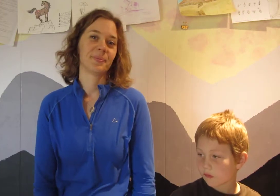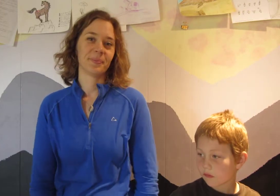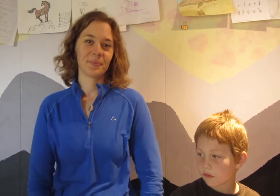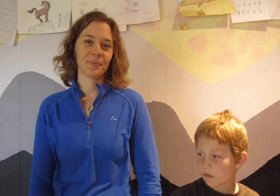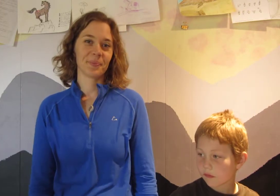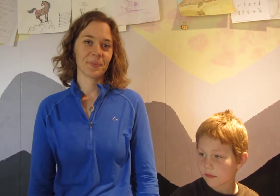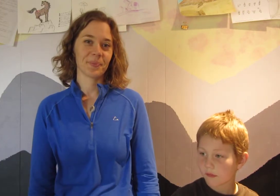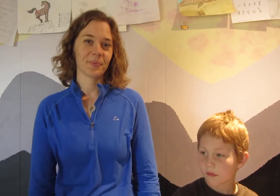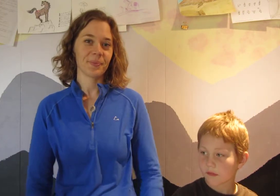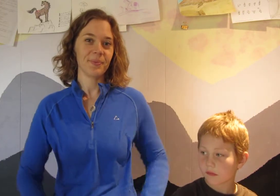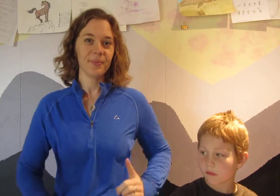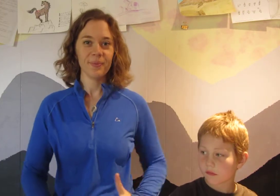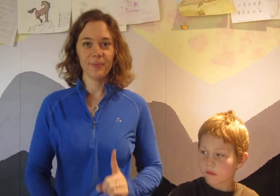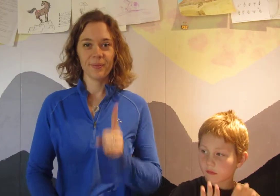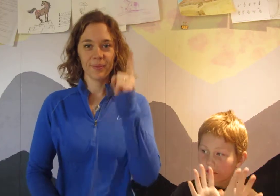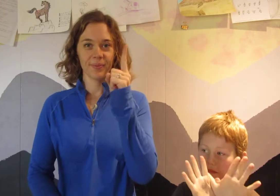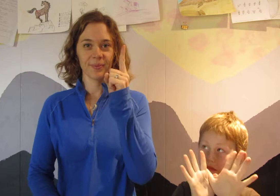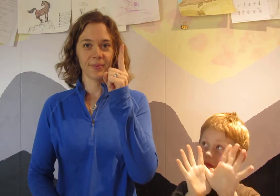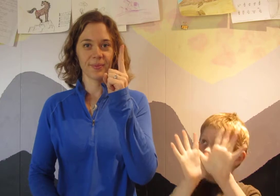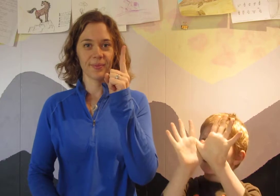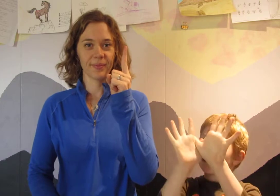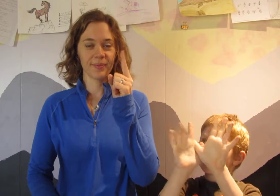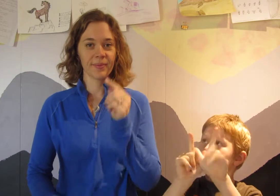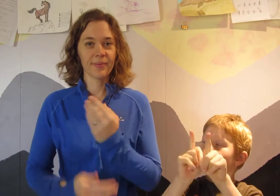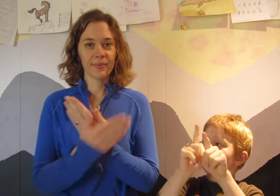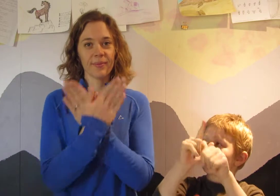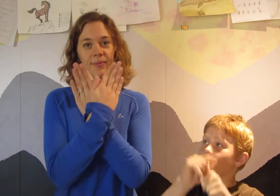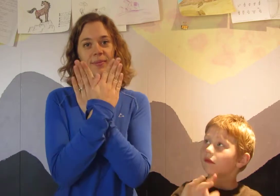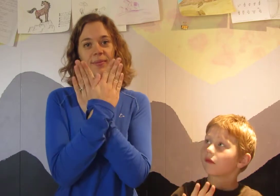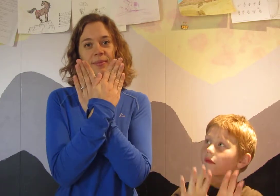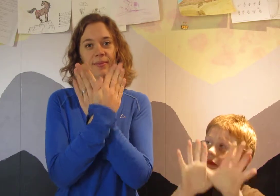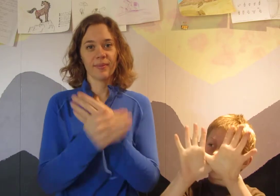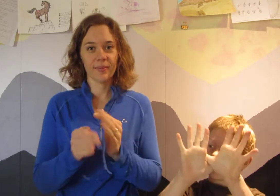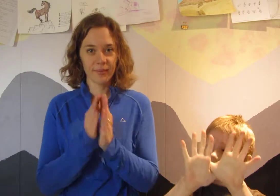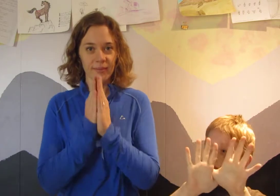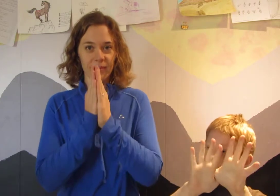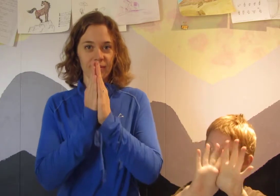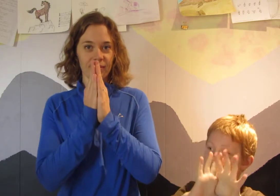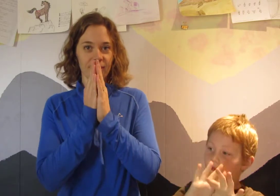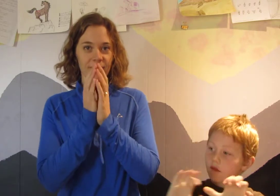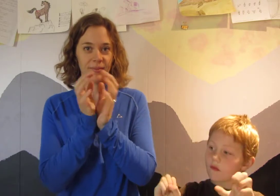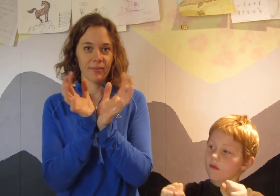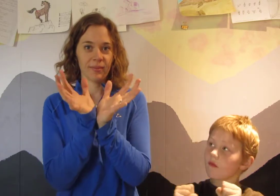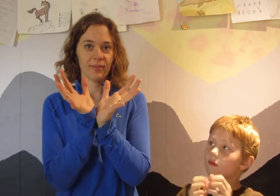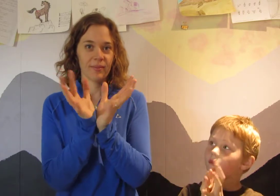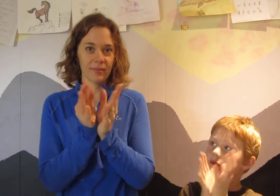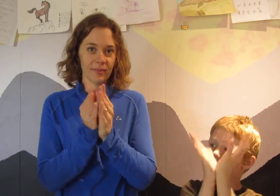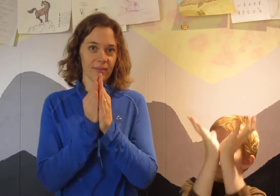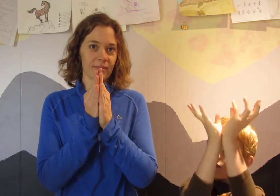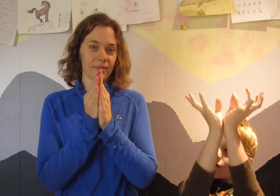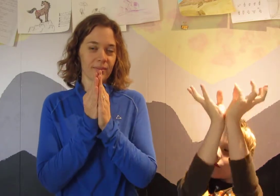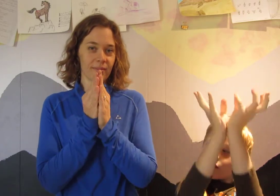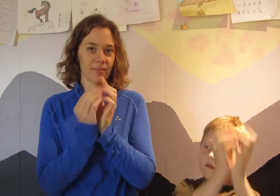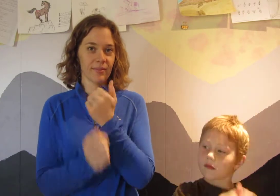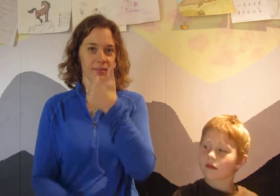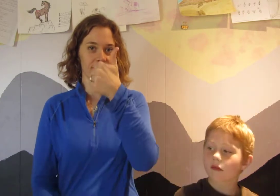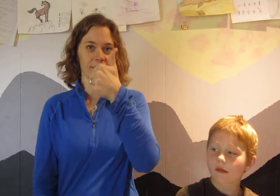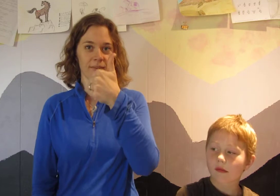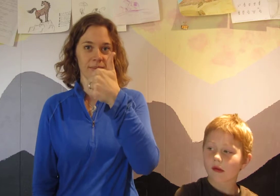Monocot, dicot, conifers. Monocot,